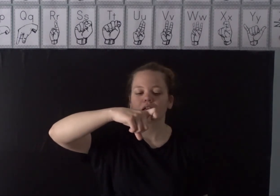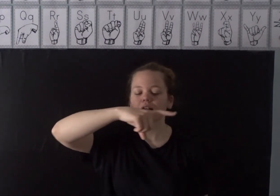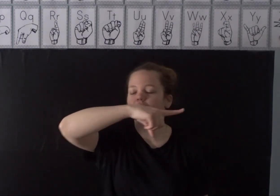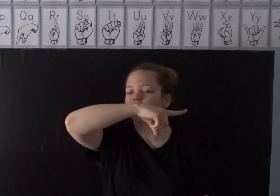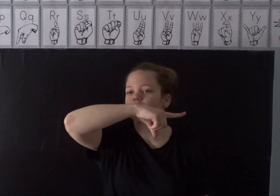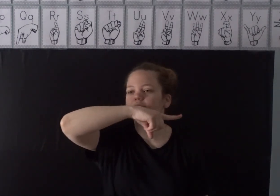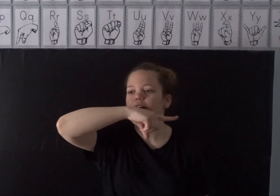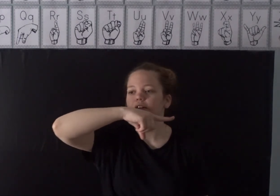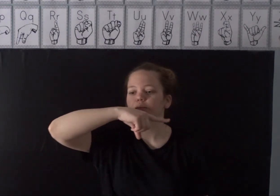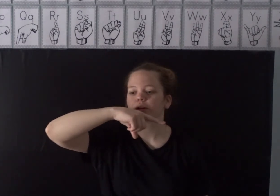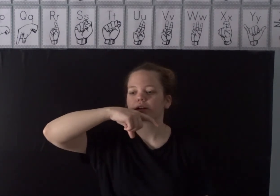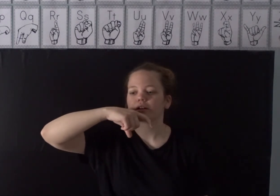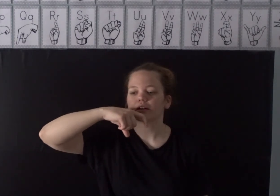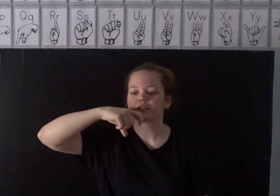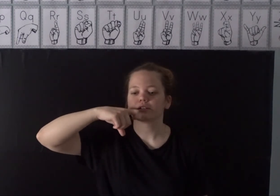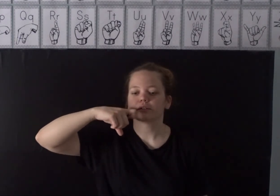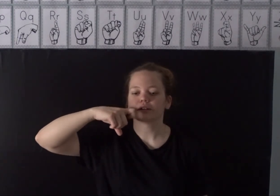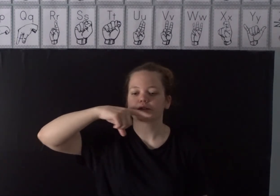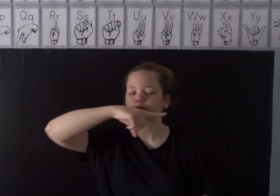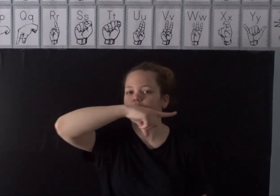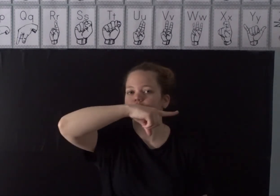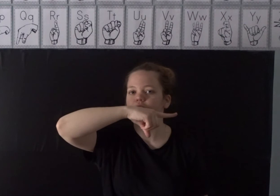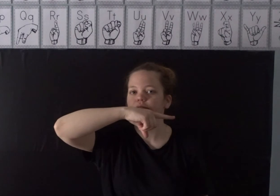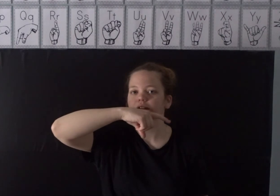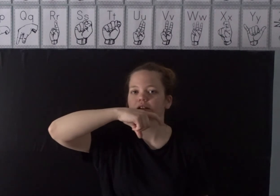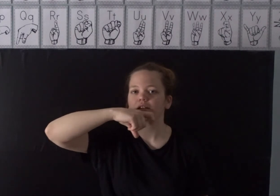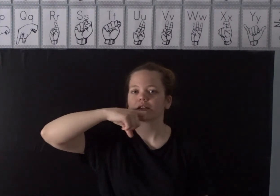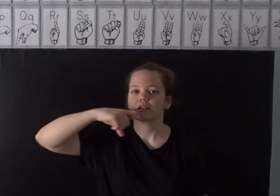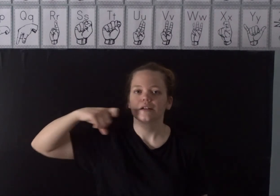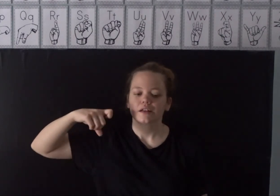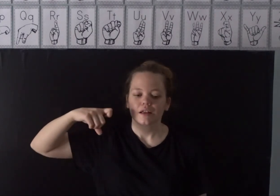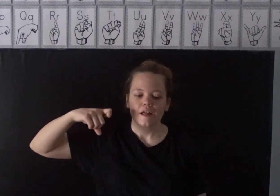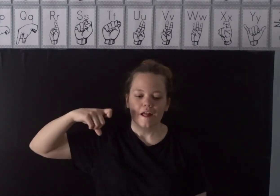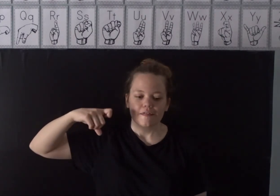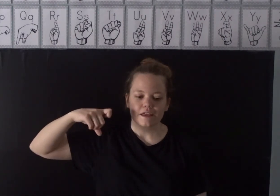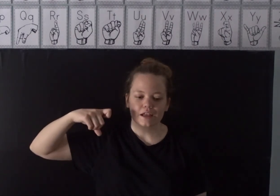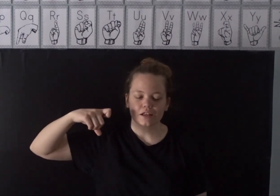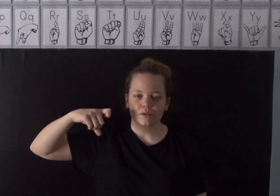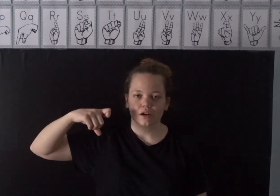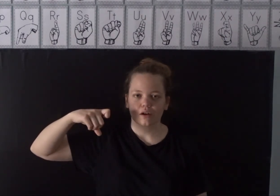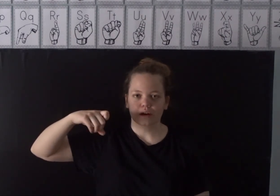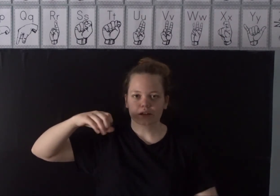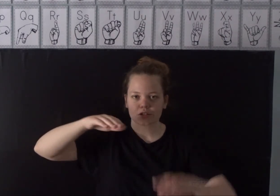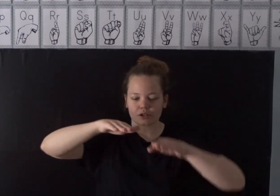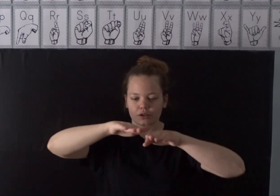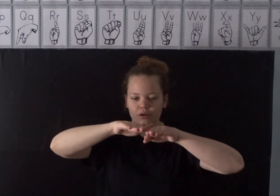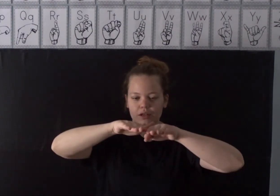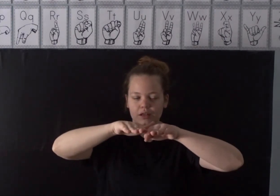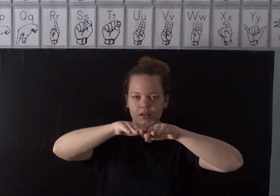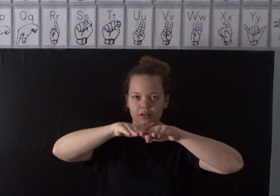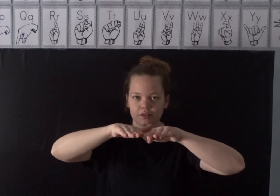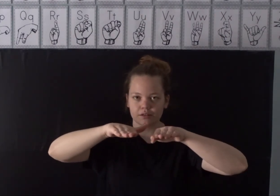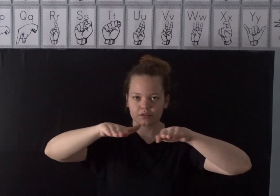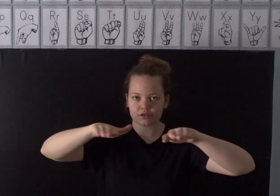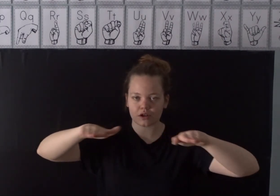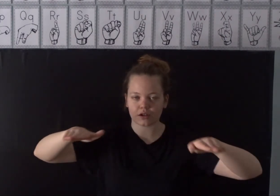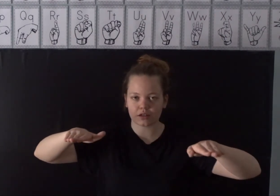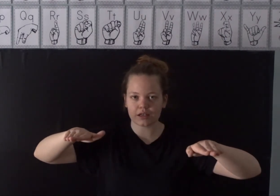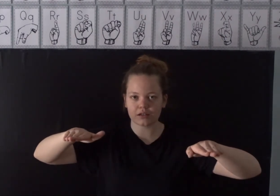And as you bring it across you are going to bend your finger. Then you are going to draw your land.